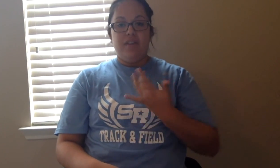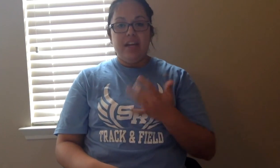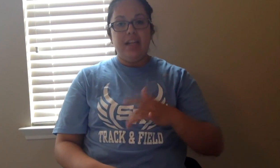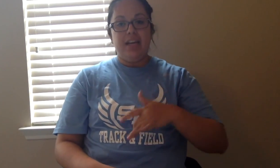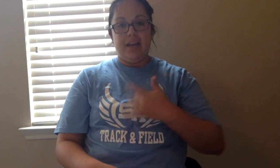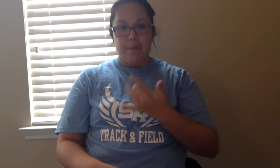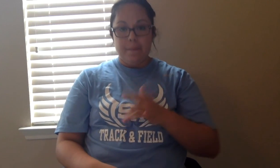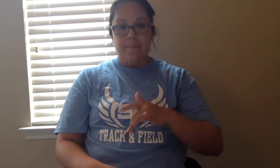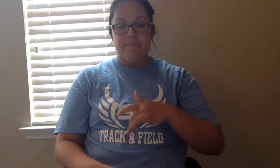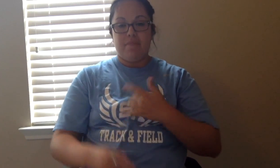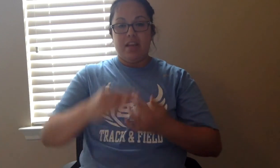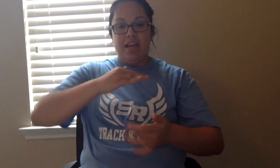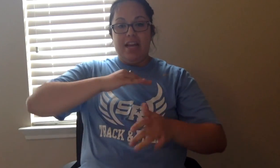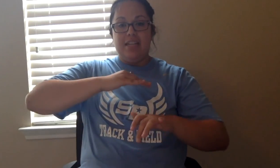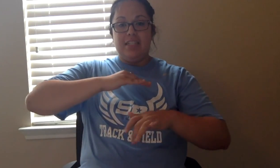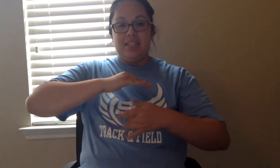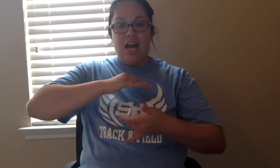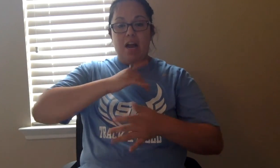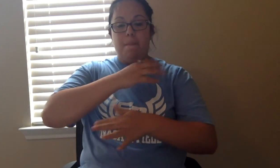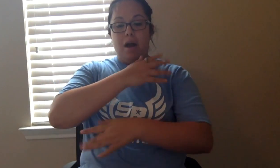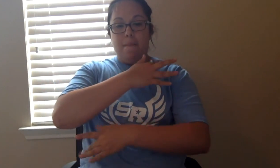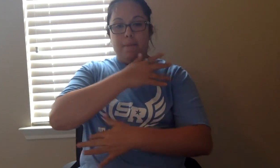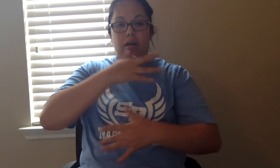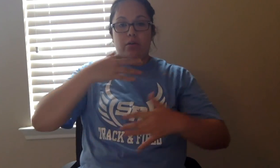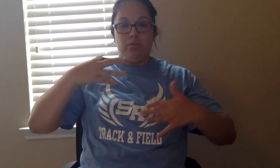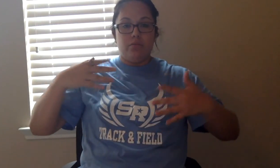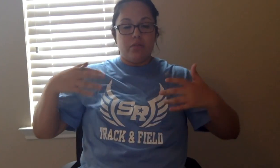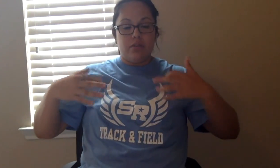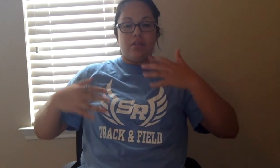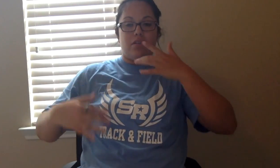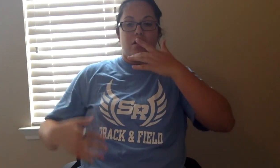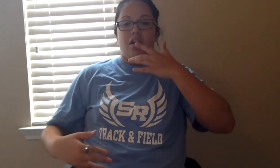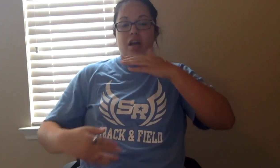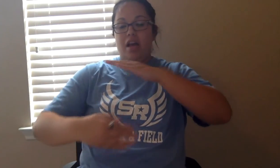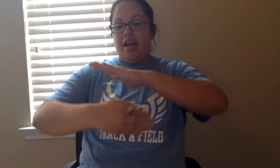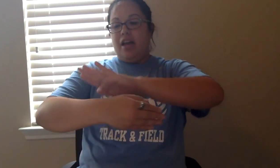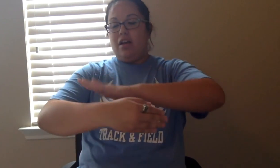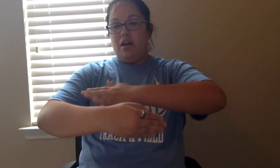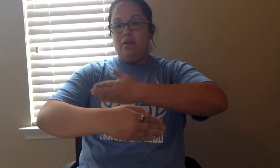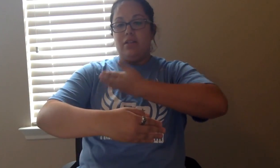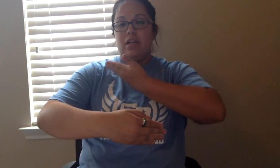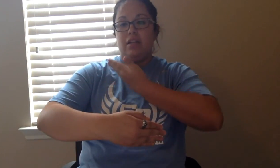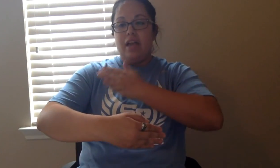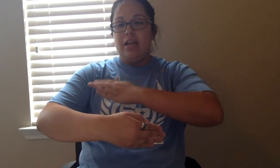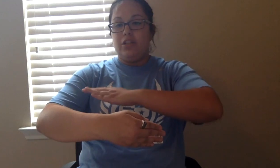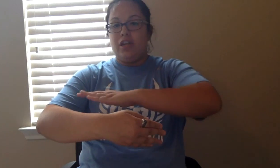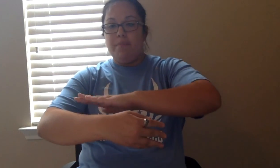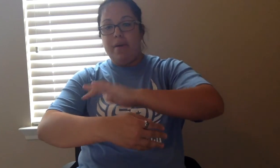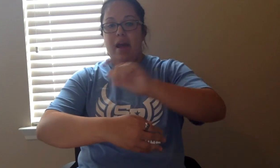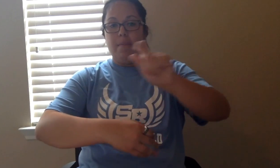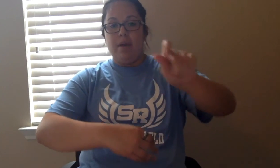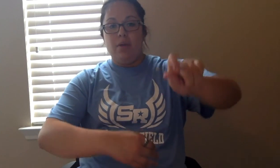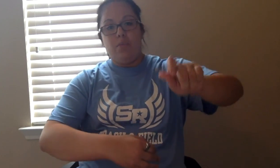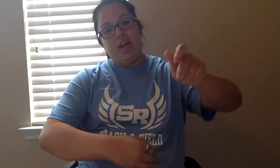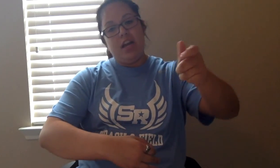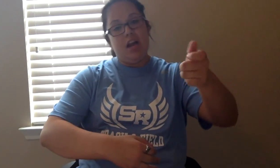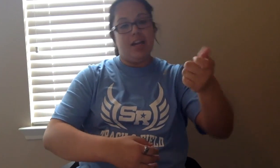feeling inside my bones it goes electric baby when I